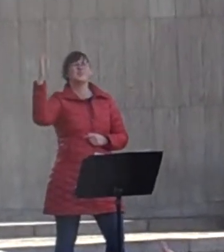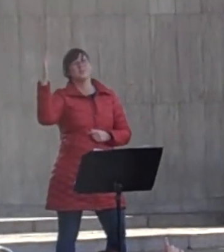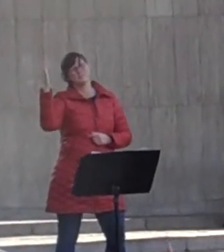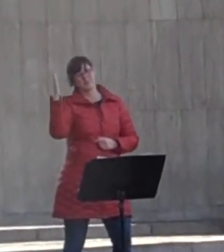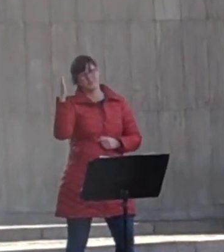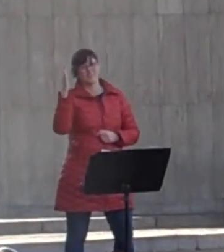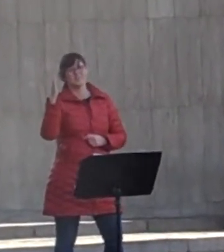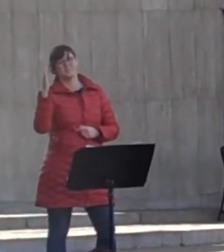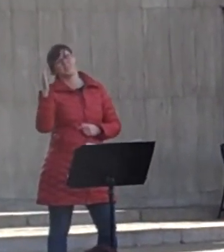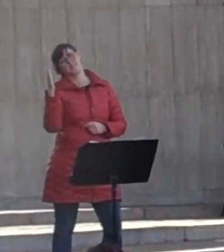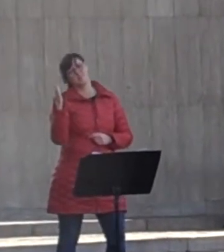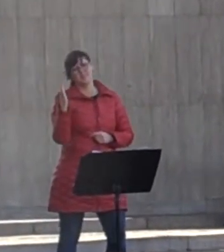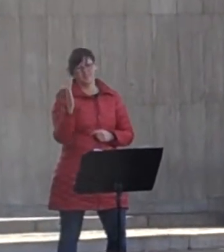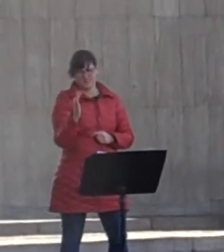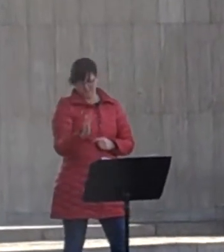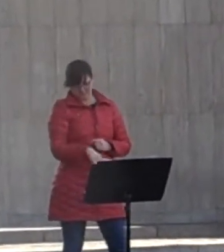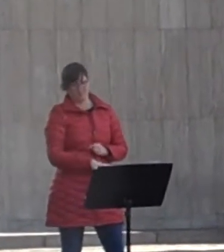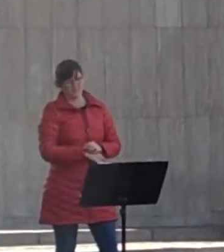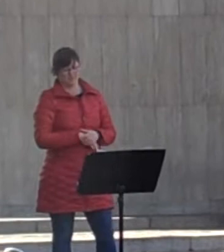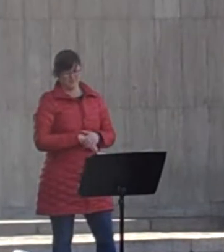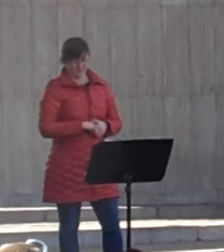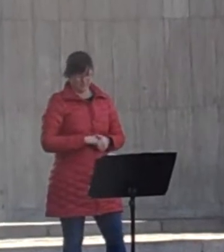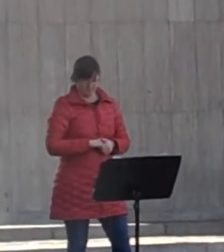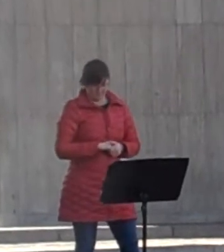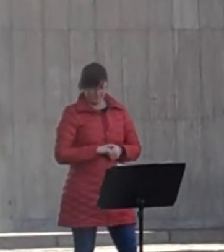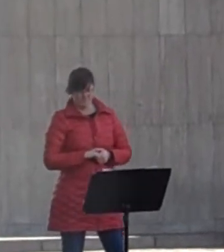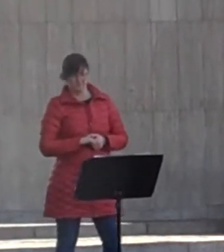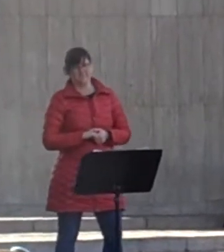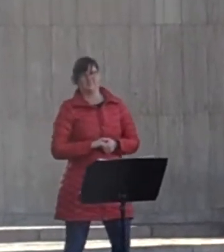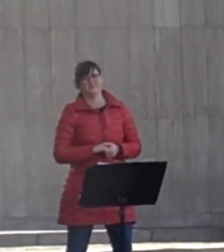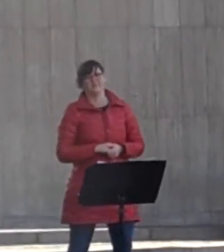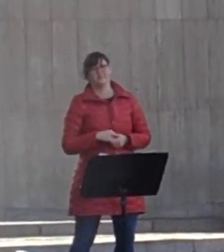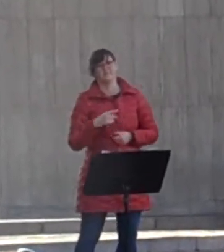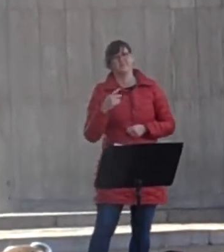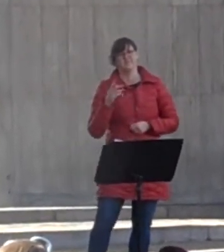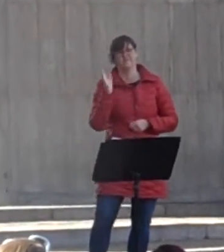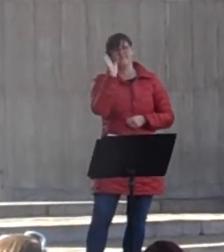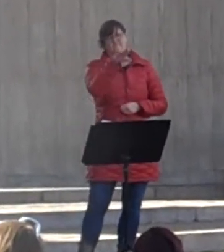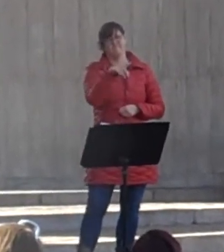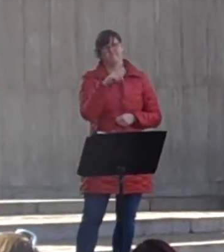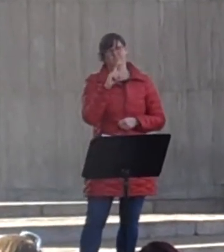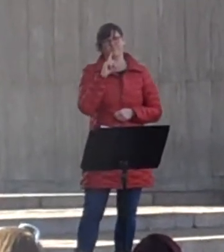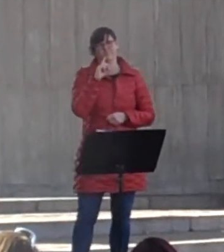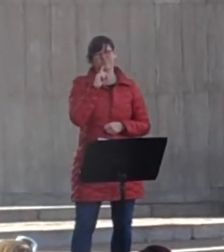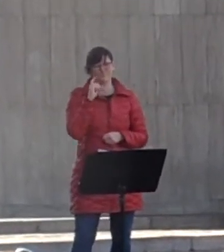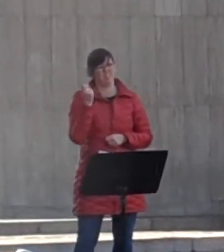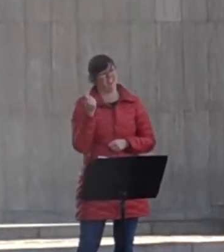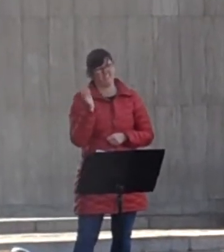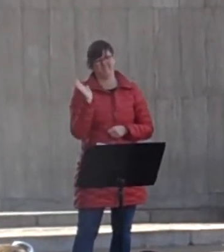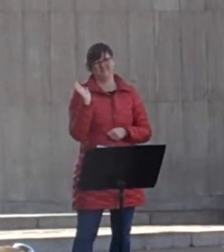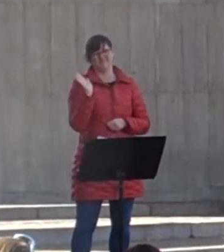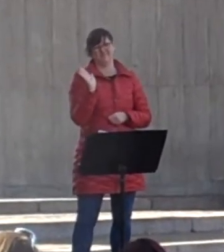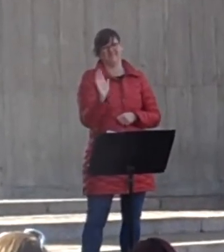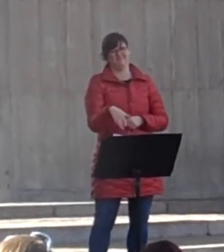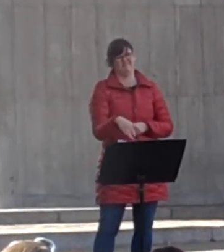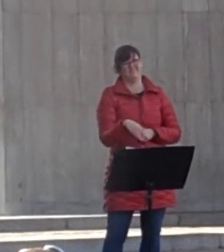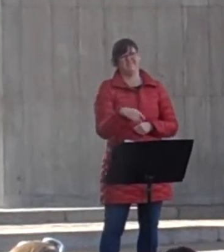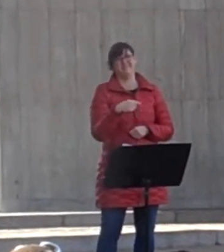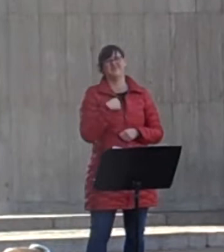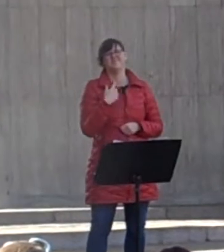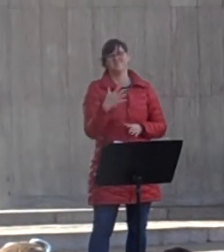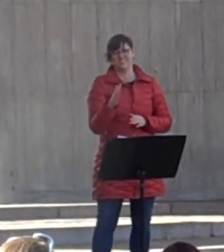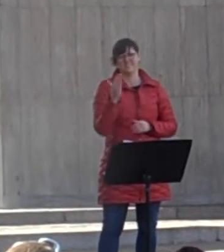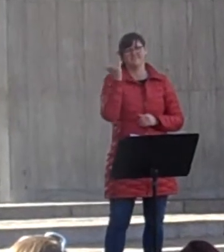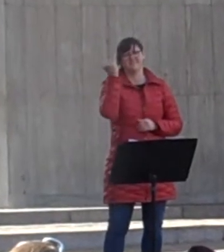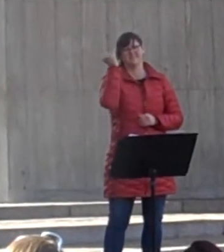And it won't make me jealous. If I've learned that they've sweetened your